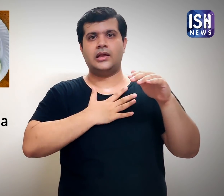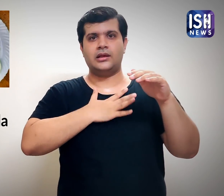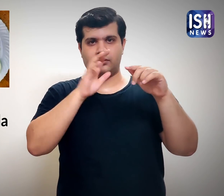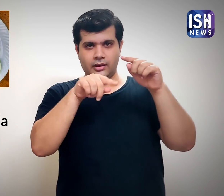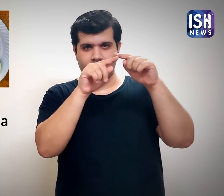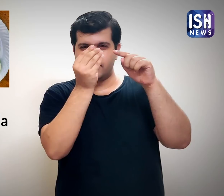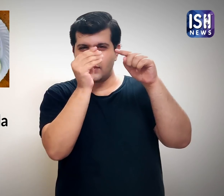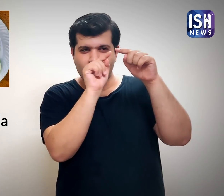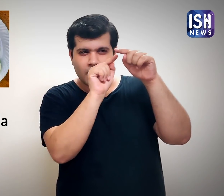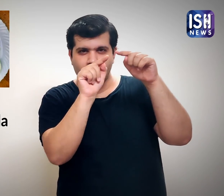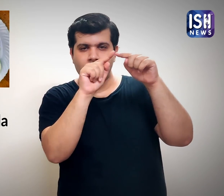yolks. 7.